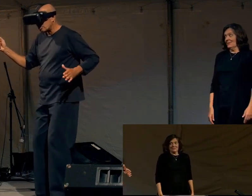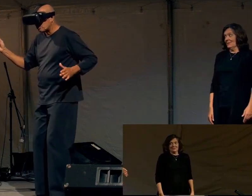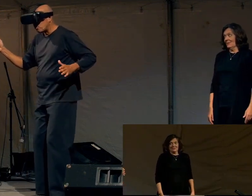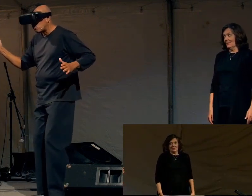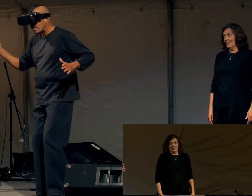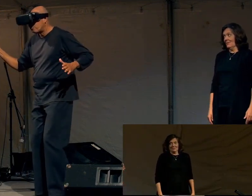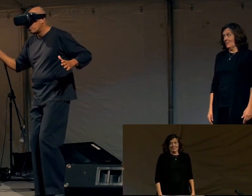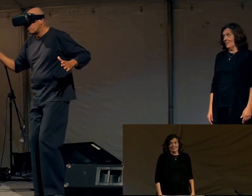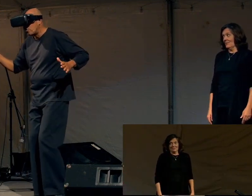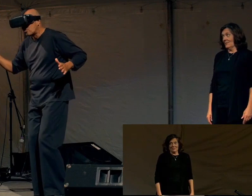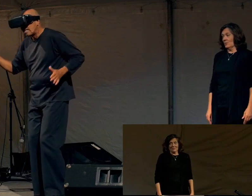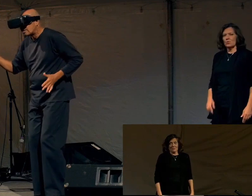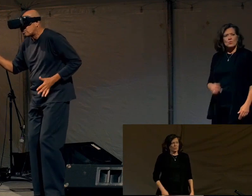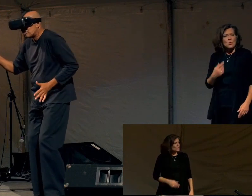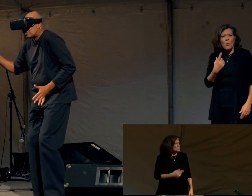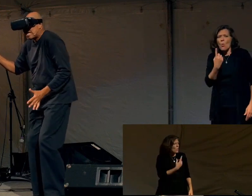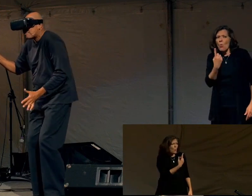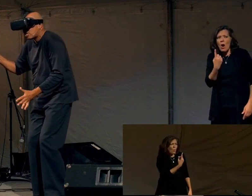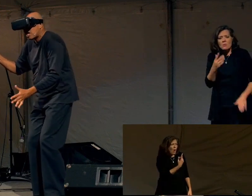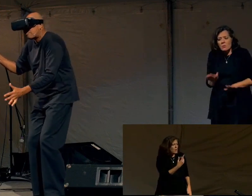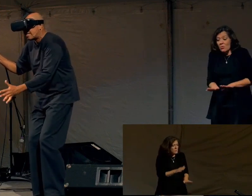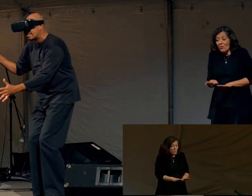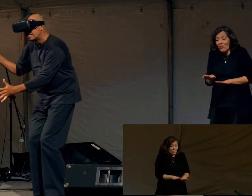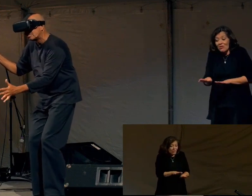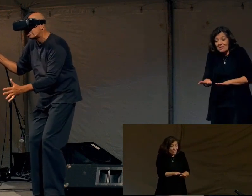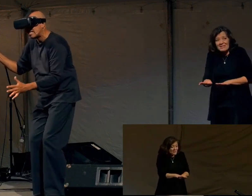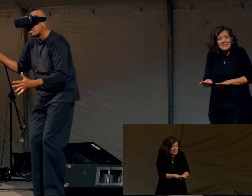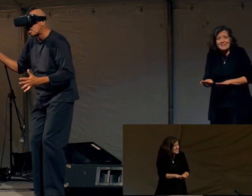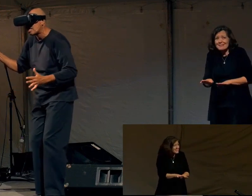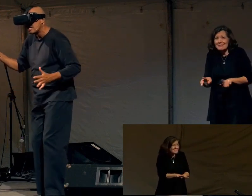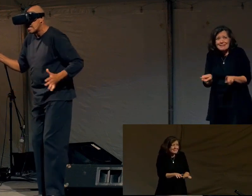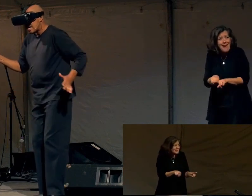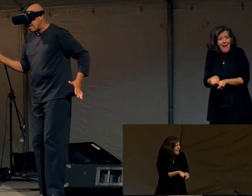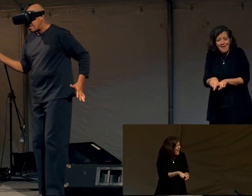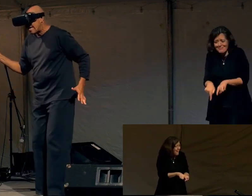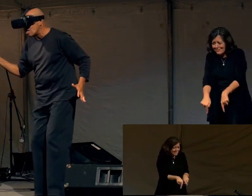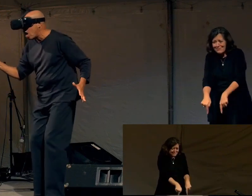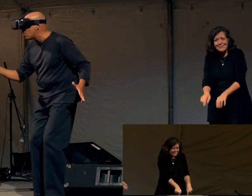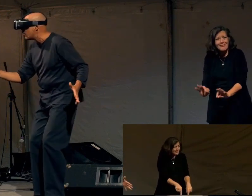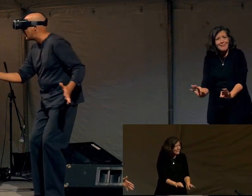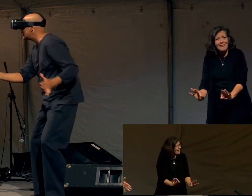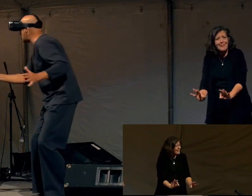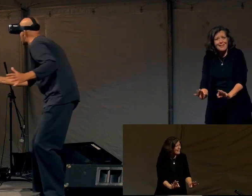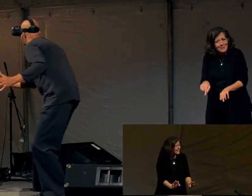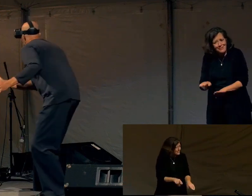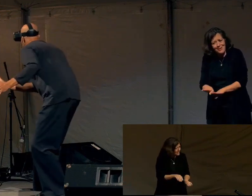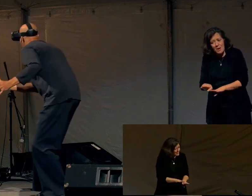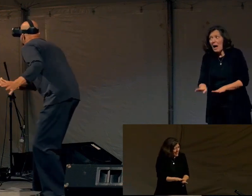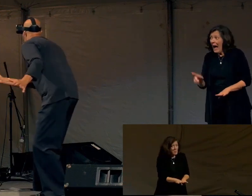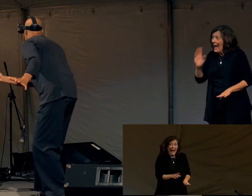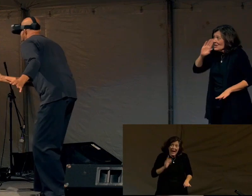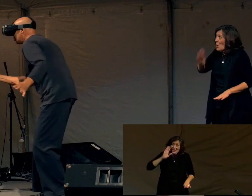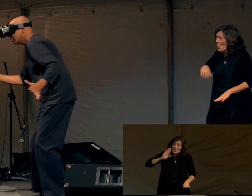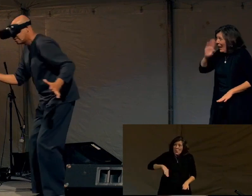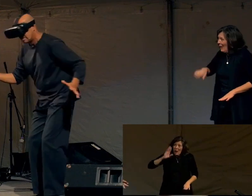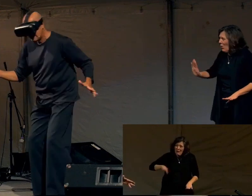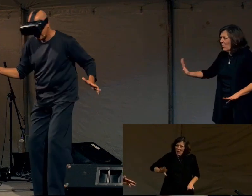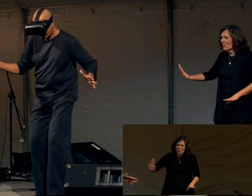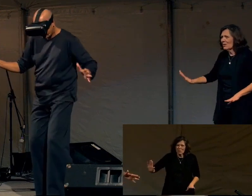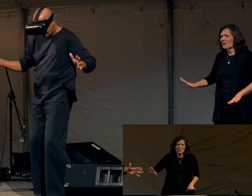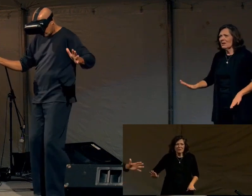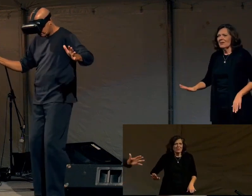Sir, just put one foot forward. It's the same carpeting. You're standing on it. I'm like, I know. I know. I know.